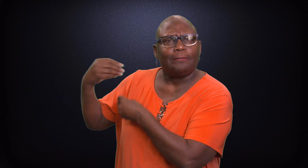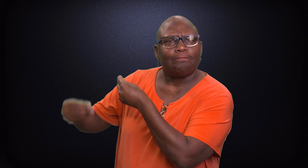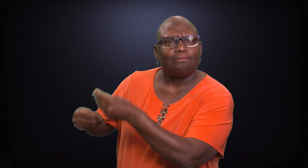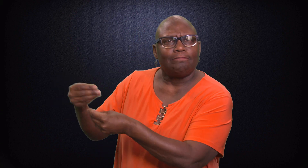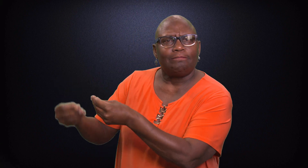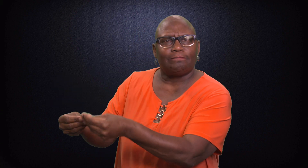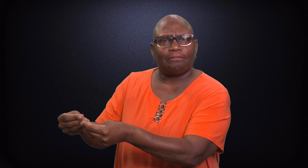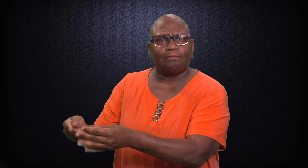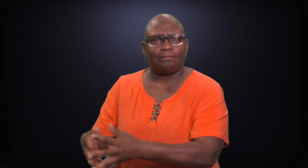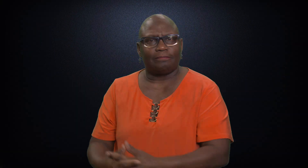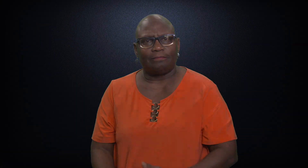itself.